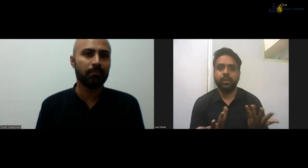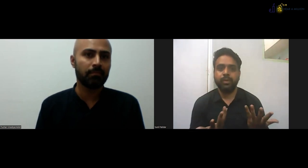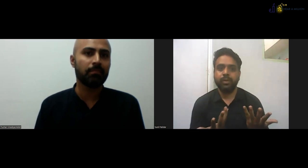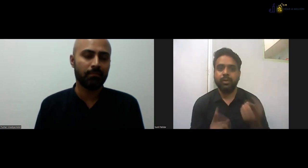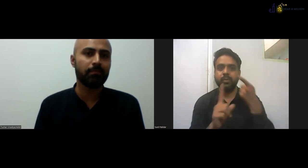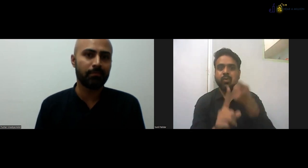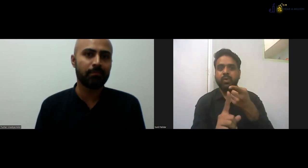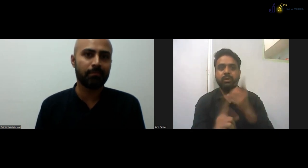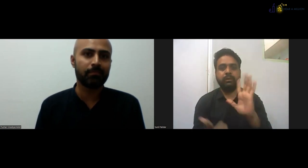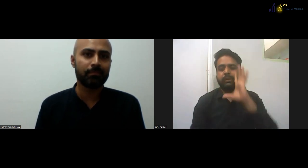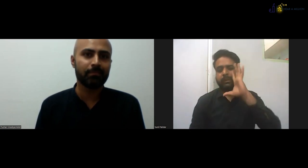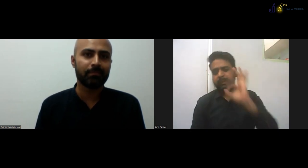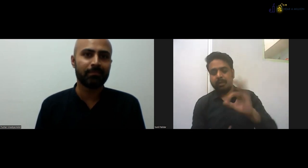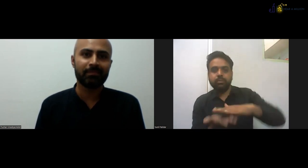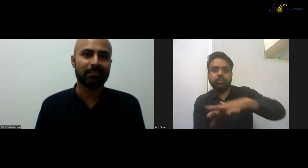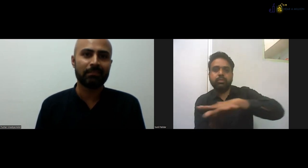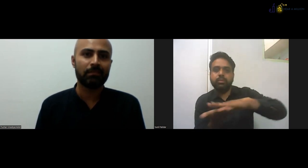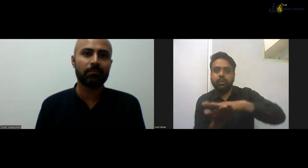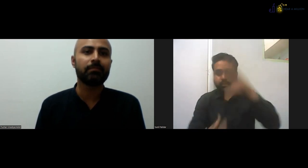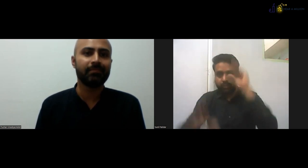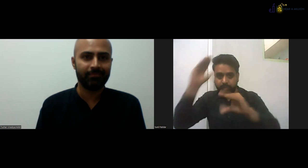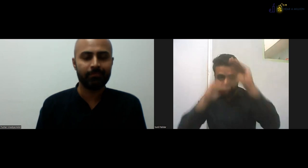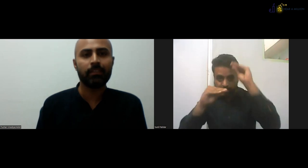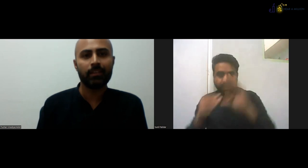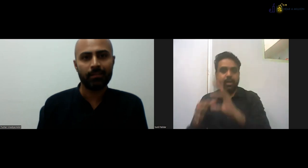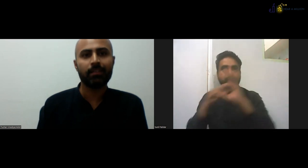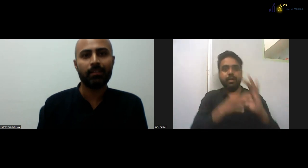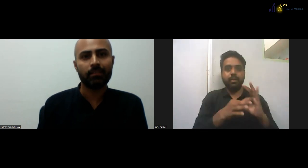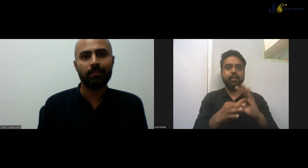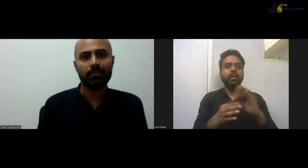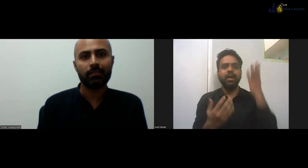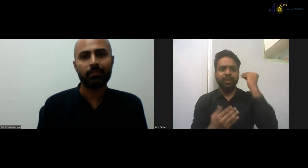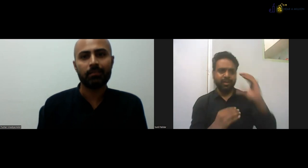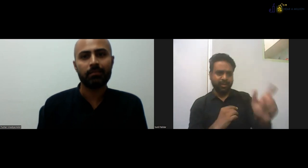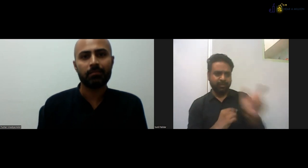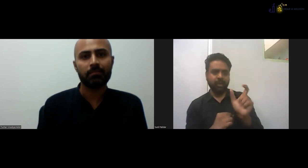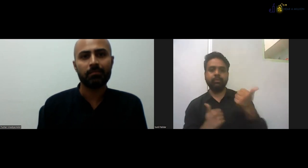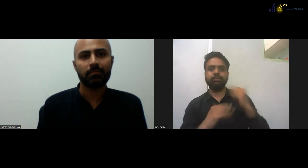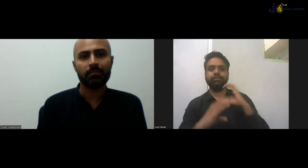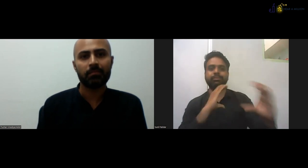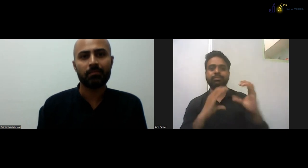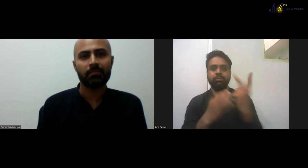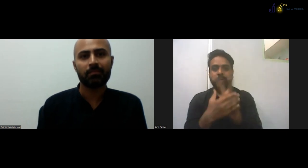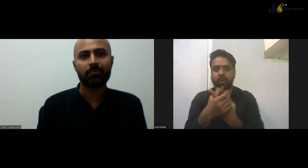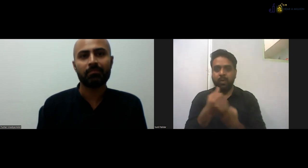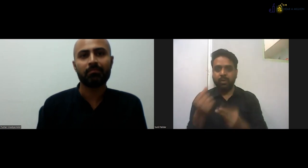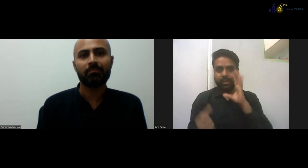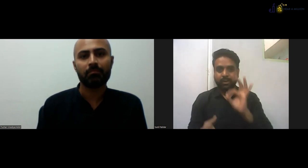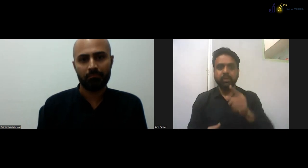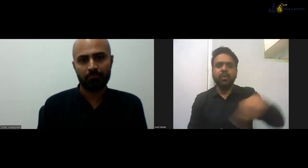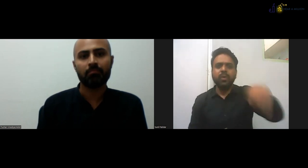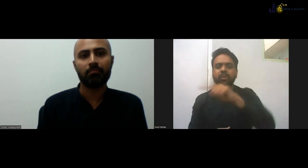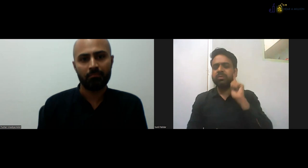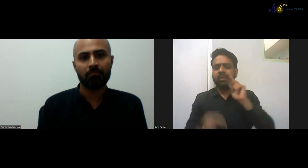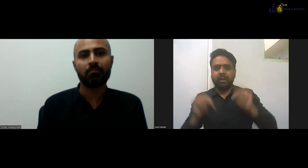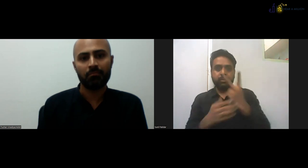hearing people who would be teaching for the, for become an interpreter. So that is more important for you to learn